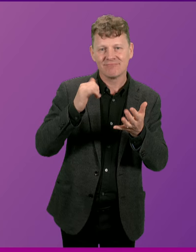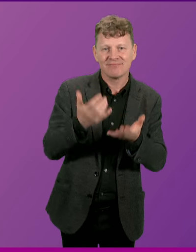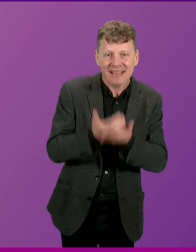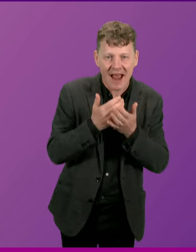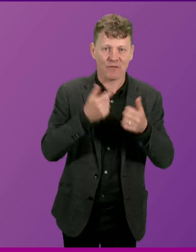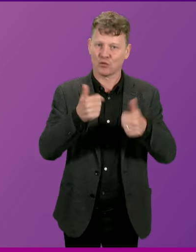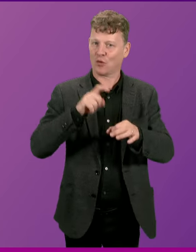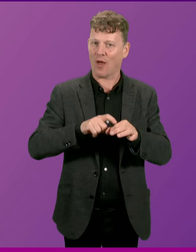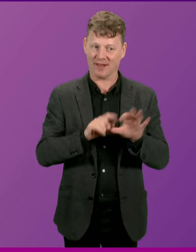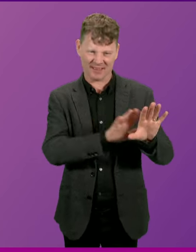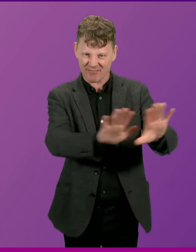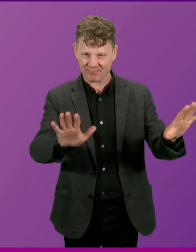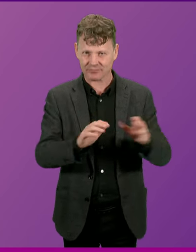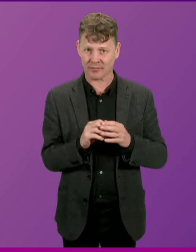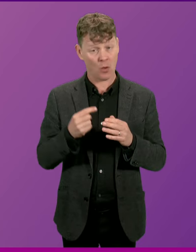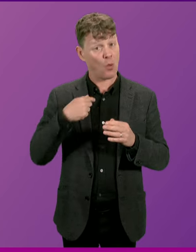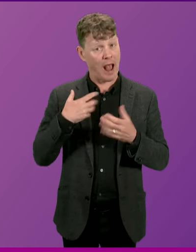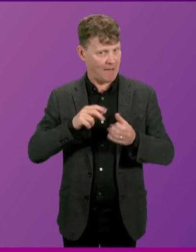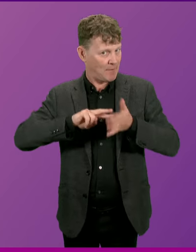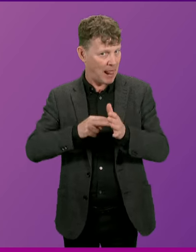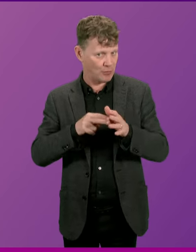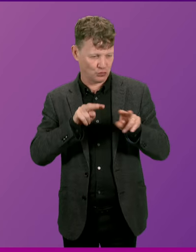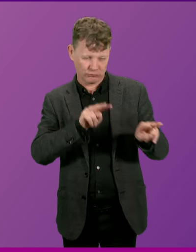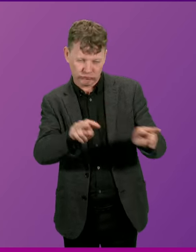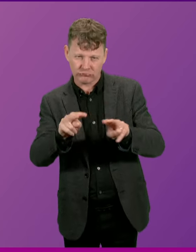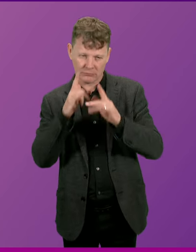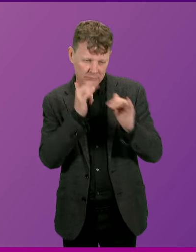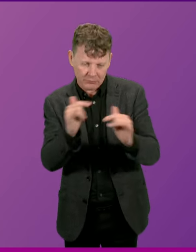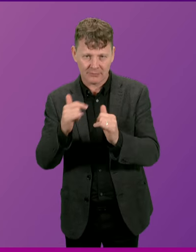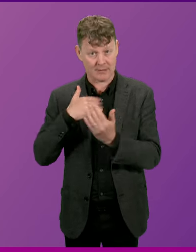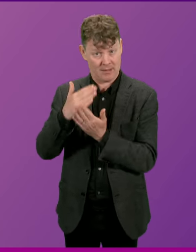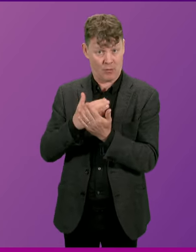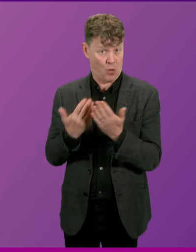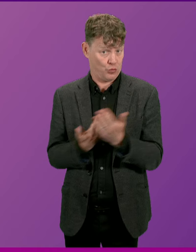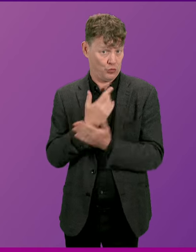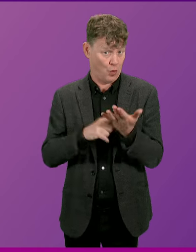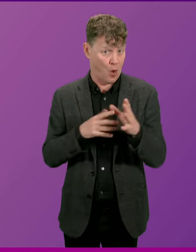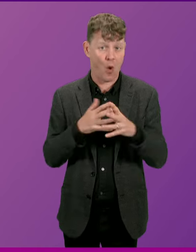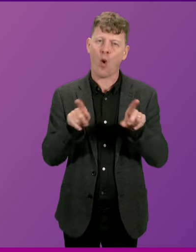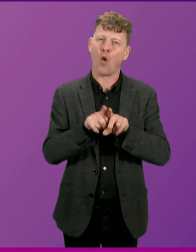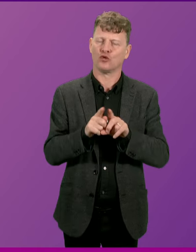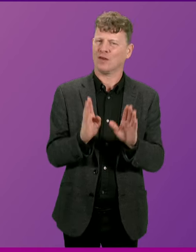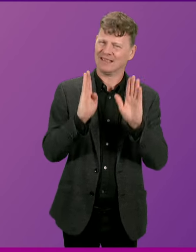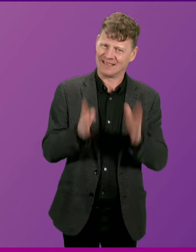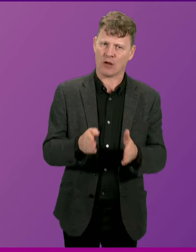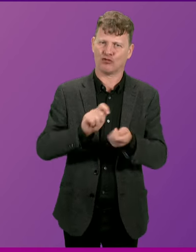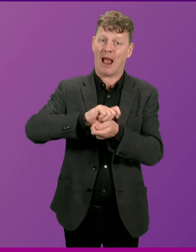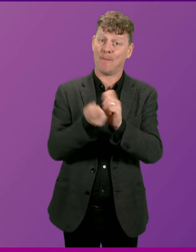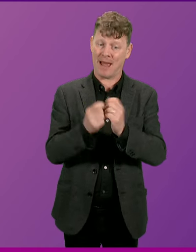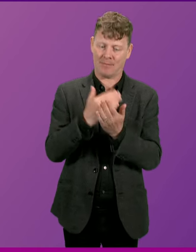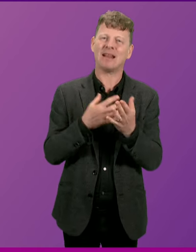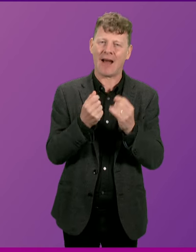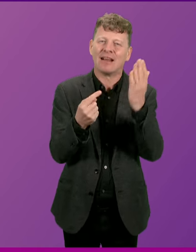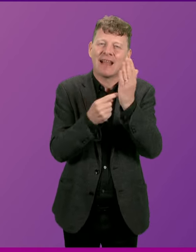We are already undertaking planned monitoring of the legislation and we recently laid a statutory amendment which makes technical changes